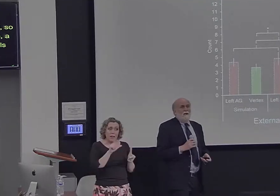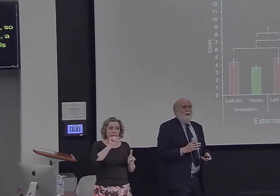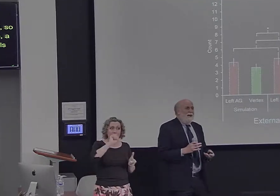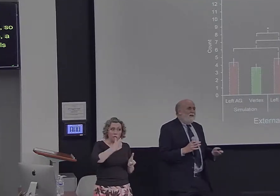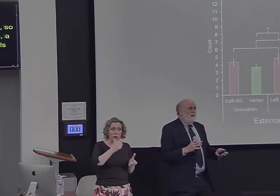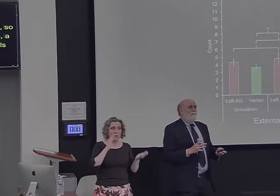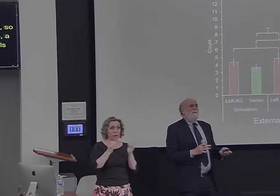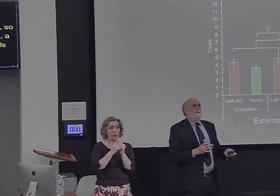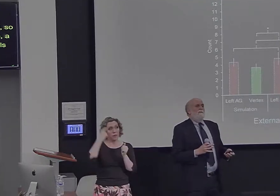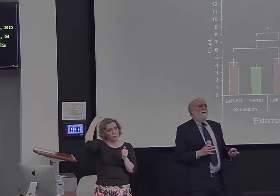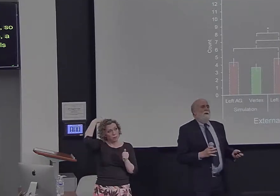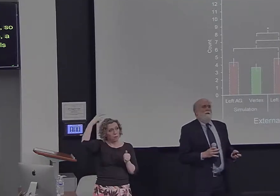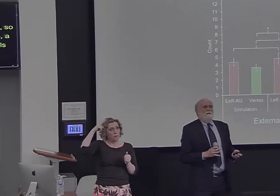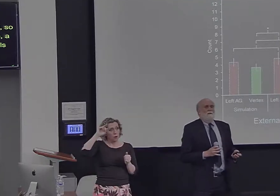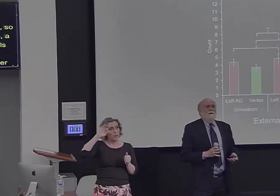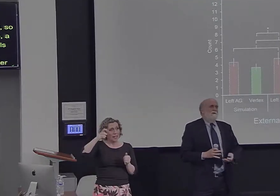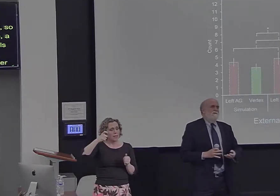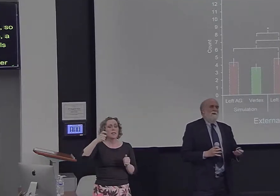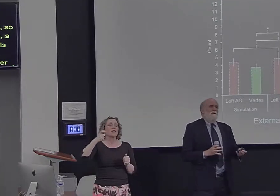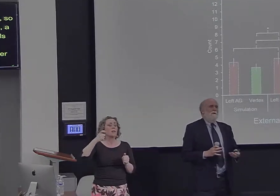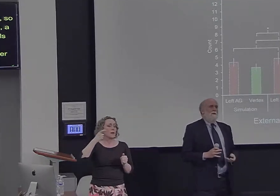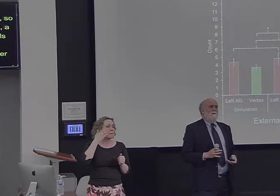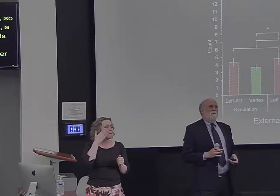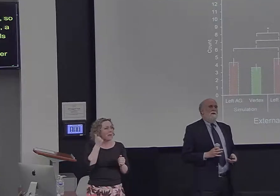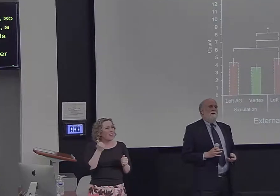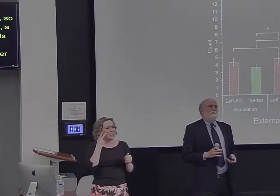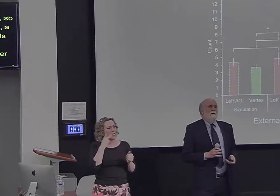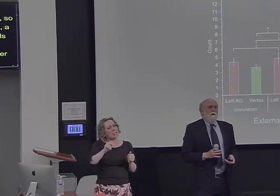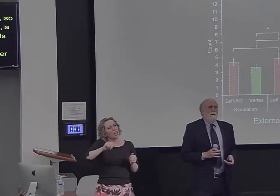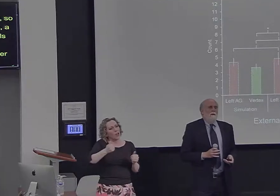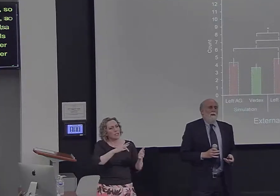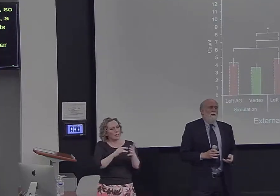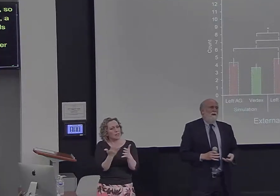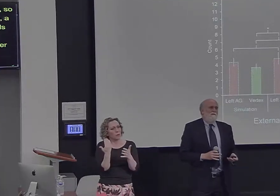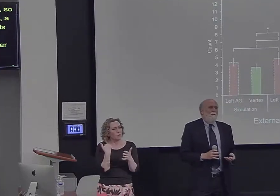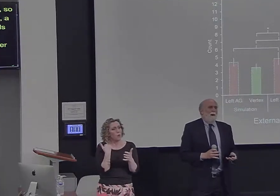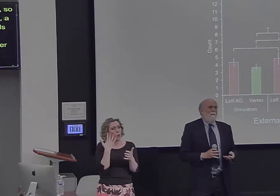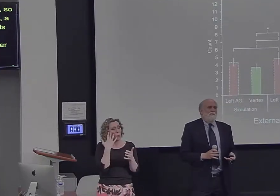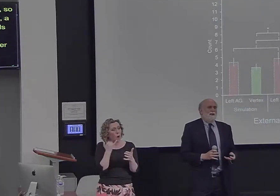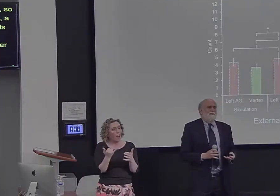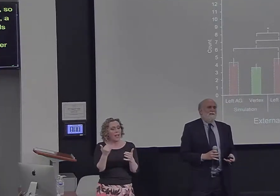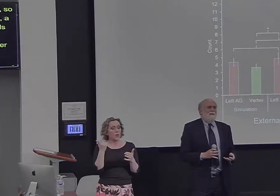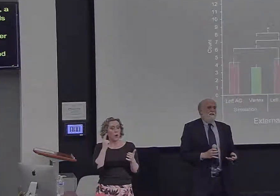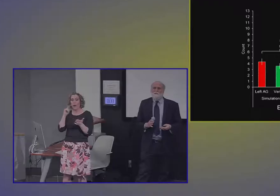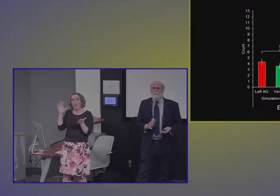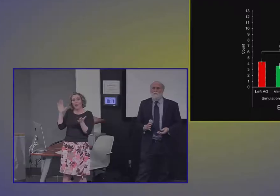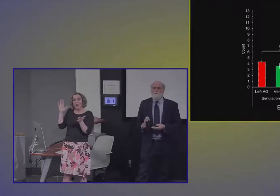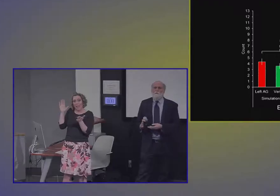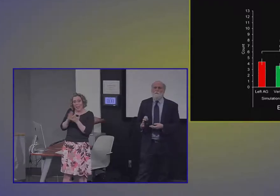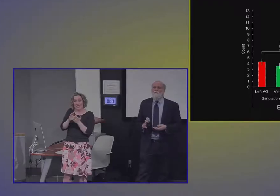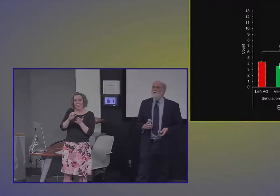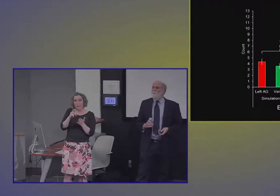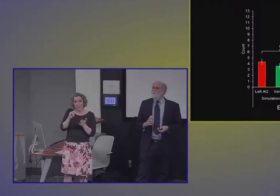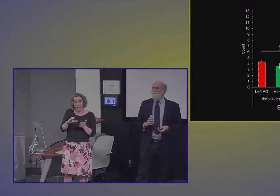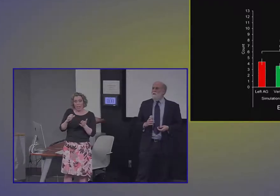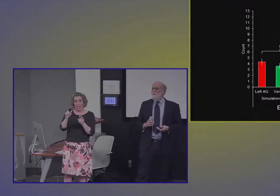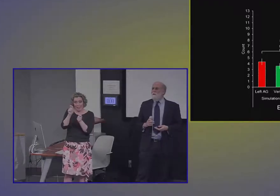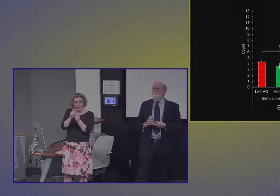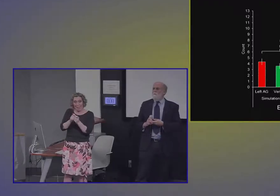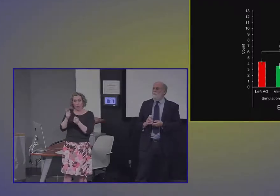And that may be because, and we've seen this in other studies, that when you have fewer episodic details available, you sort of compensate and provide a